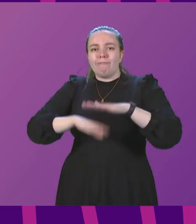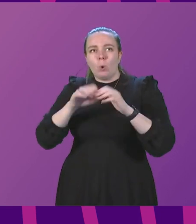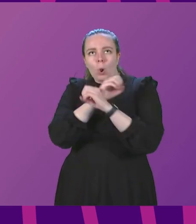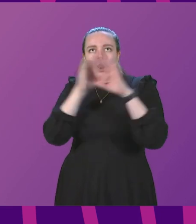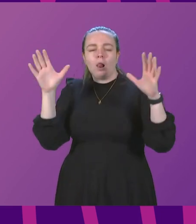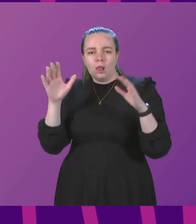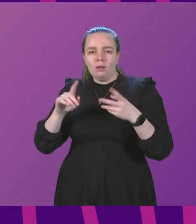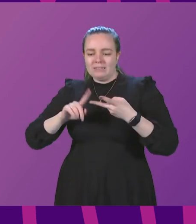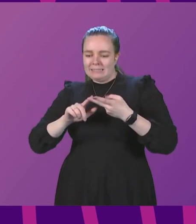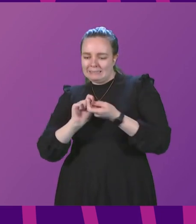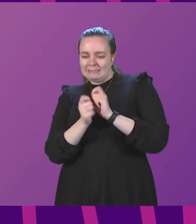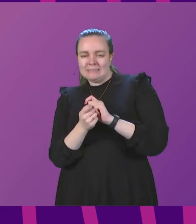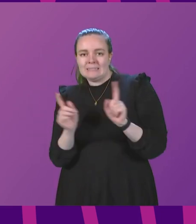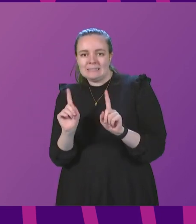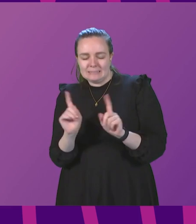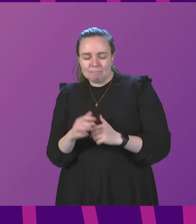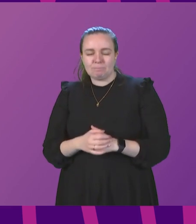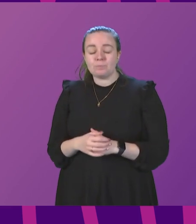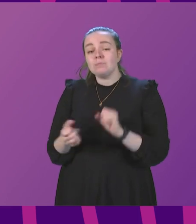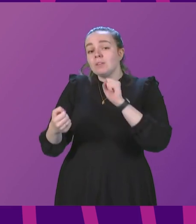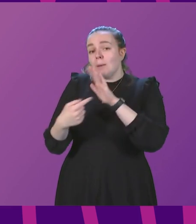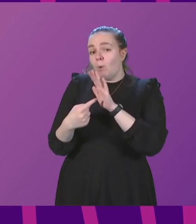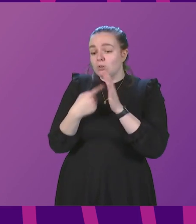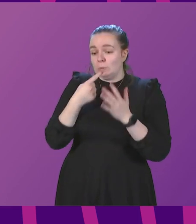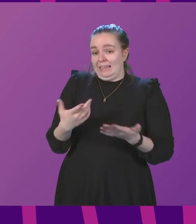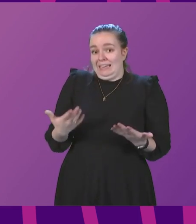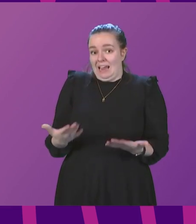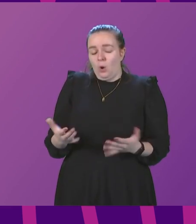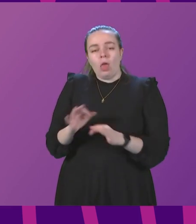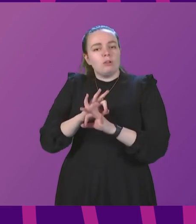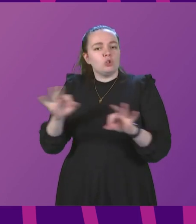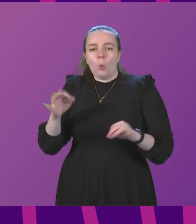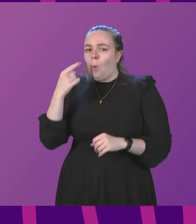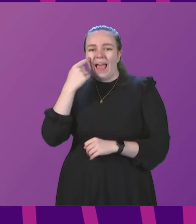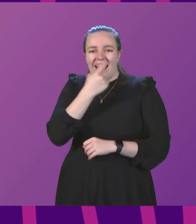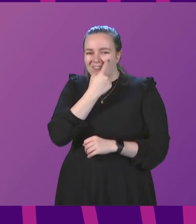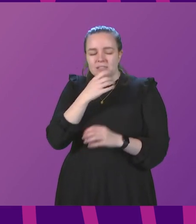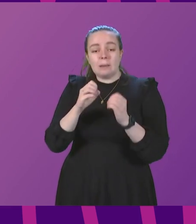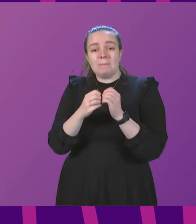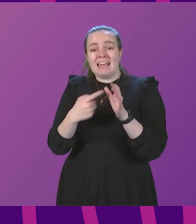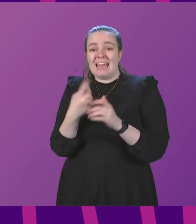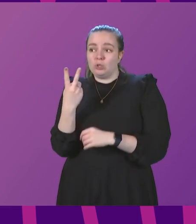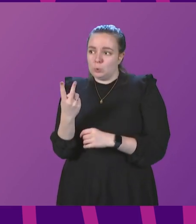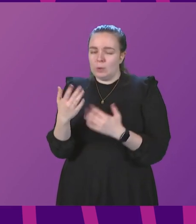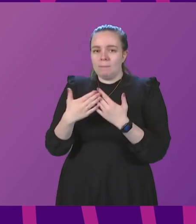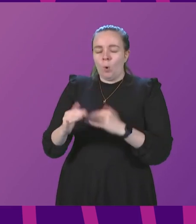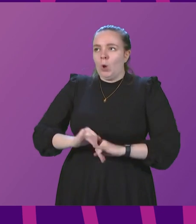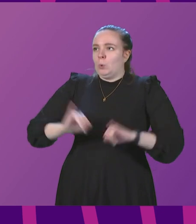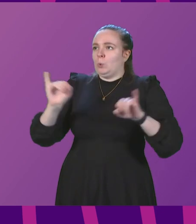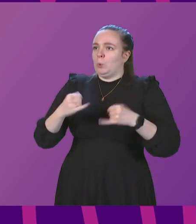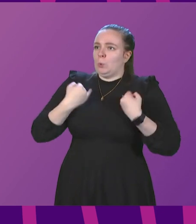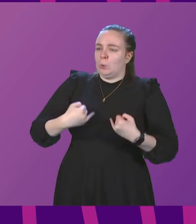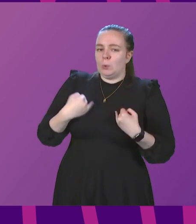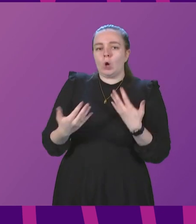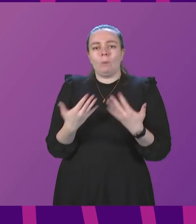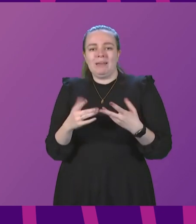subvariant here. It is important to stress at this stage that there is no evidence that BA2 causes more severe disease than the